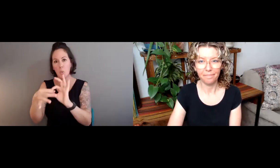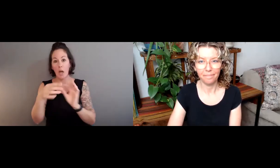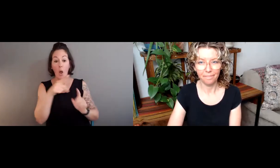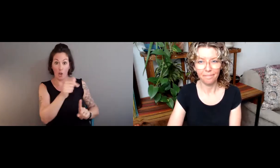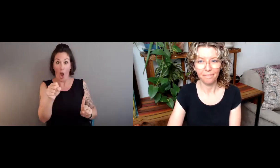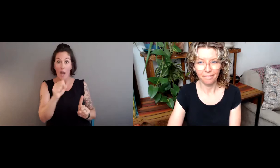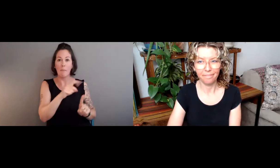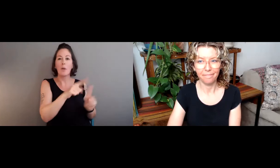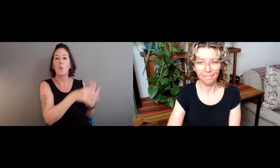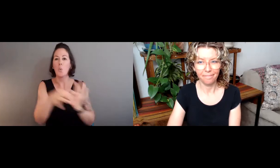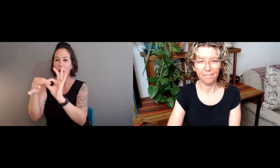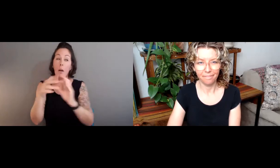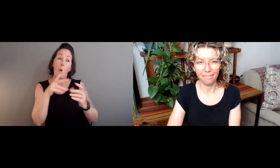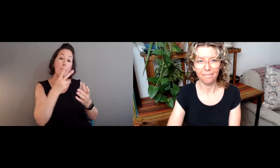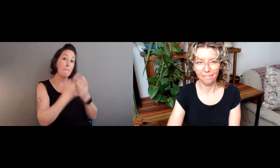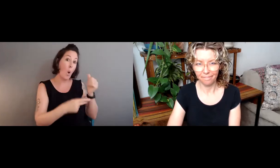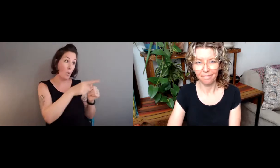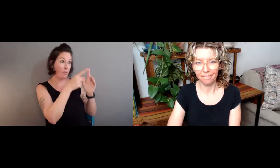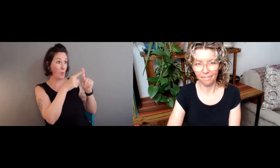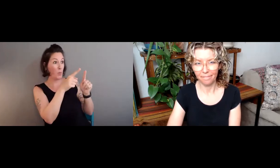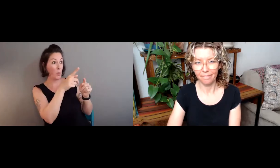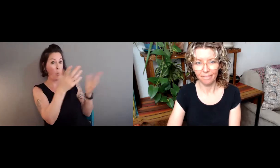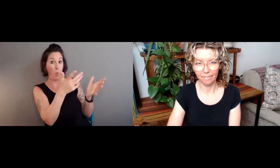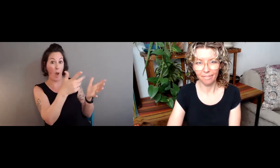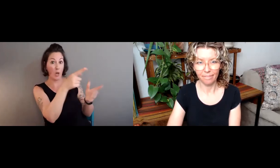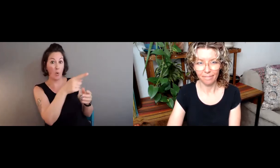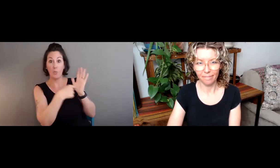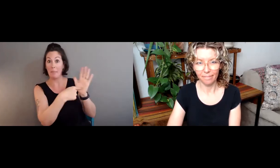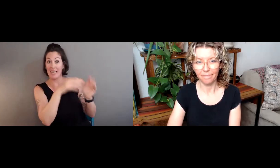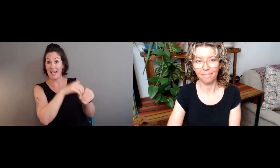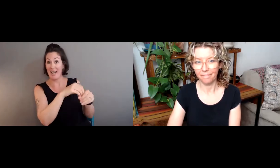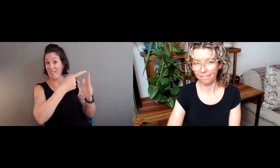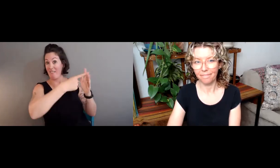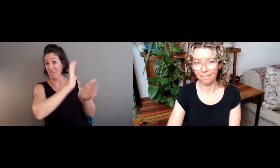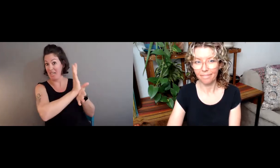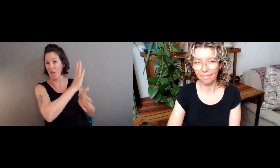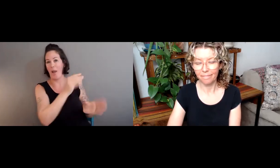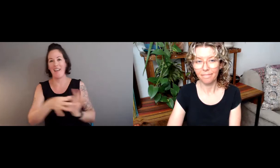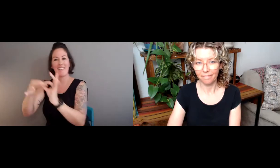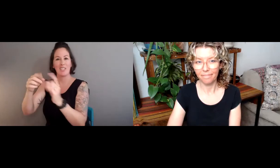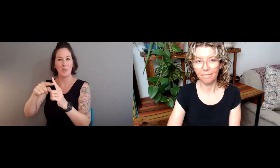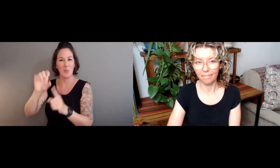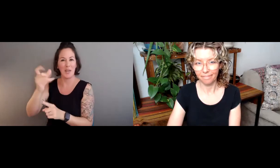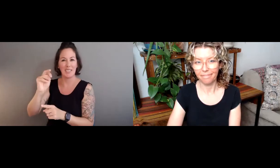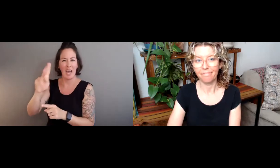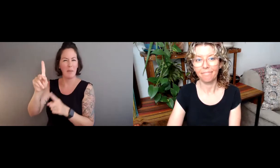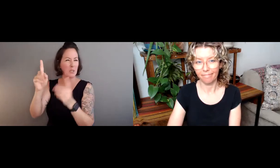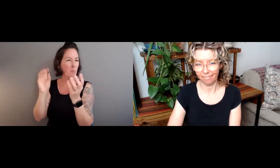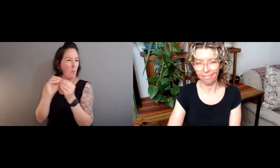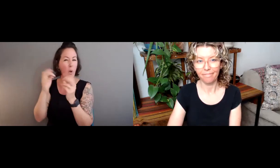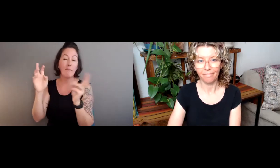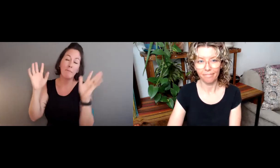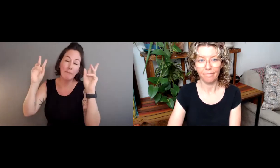their transcriptions, which means the gloss then ties into both what you're representing in the video